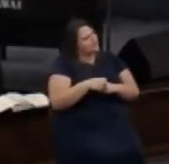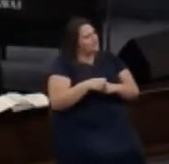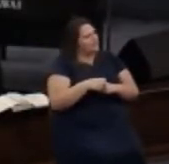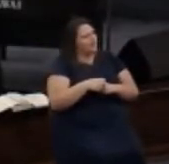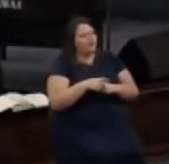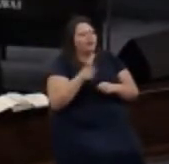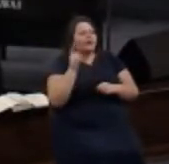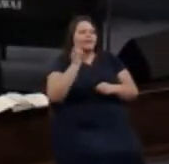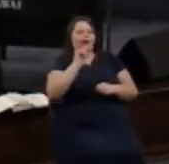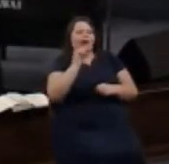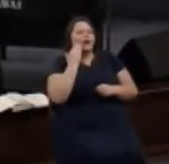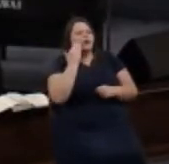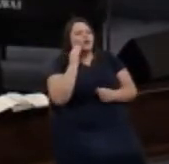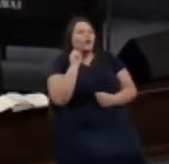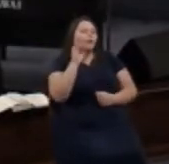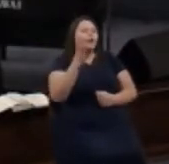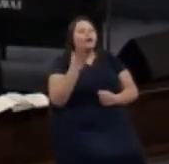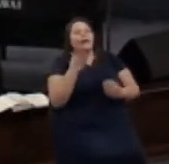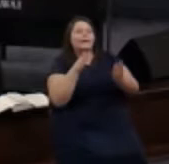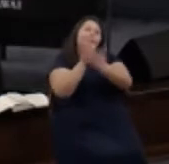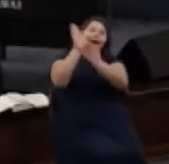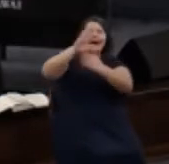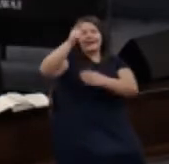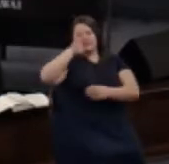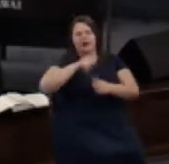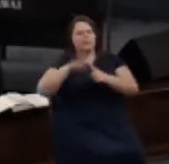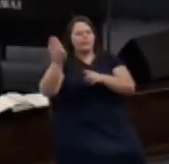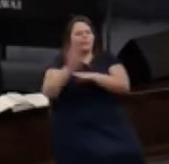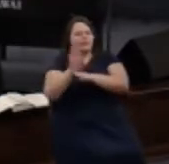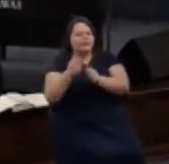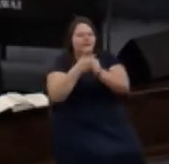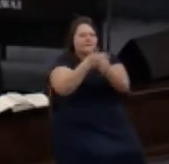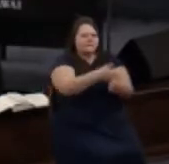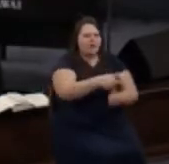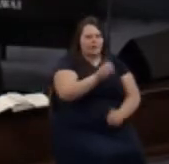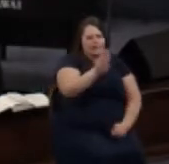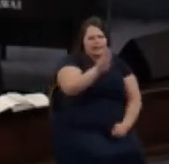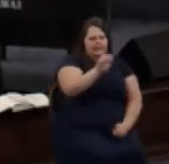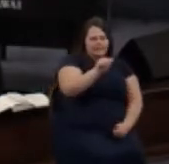praise God every once in a while but they were busy following Baal and Asherah